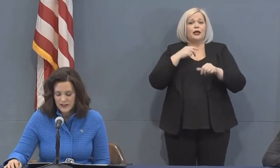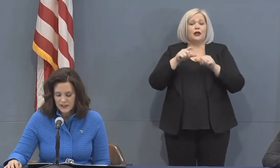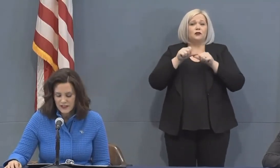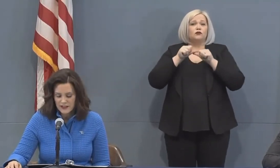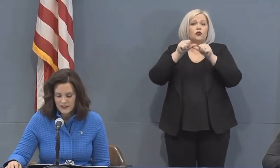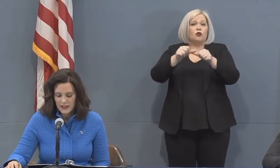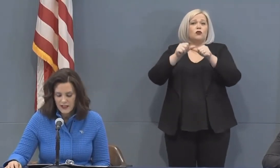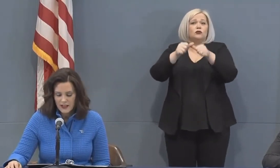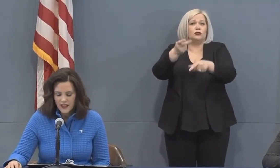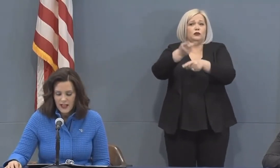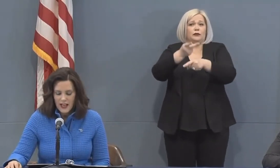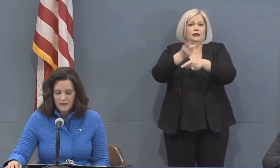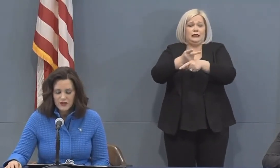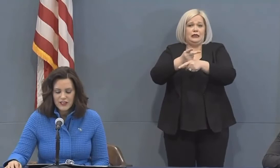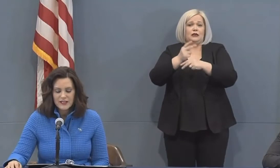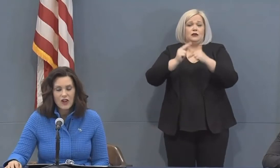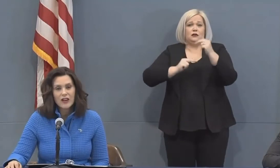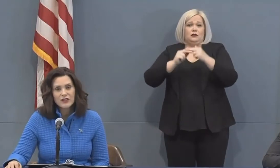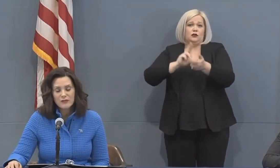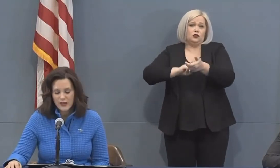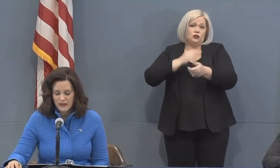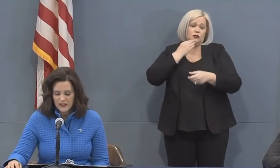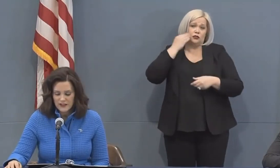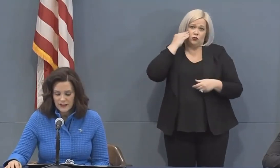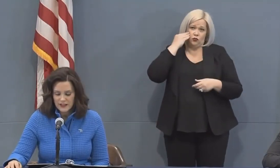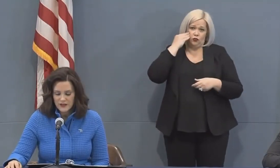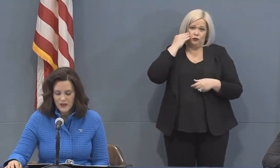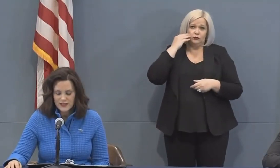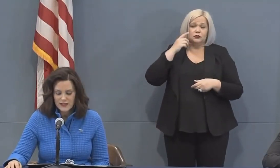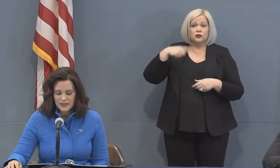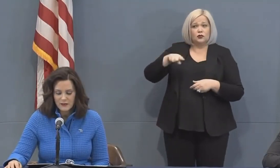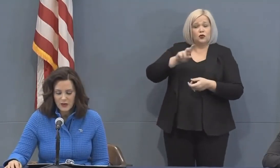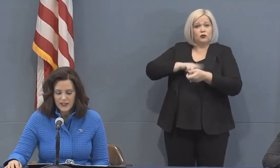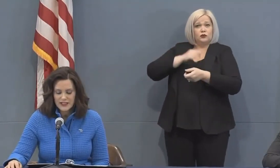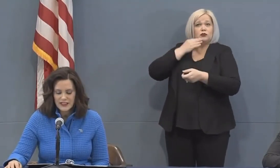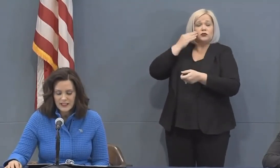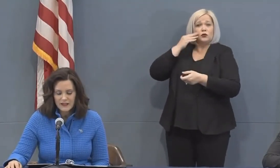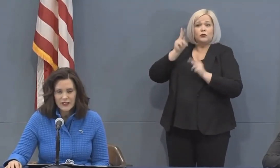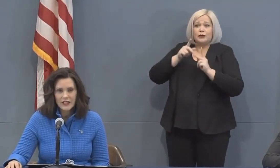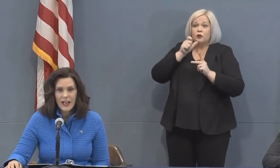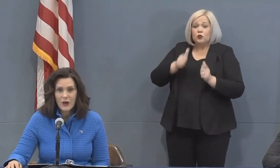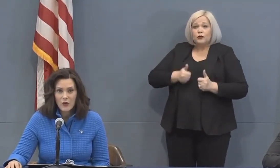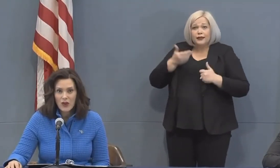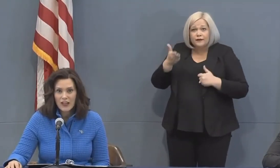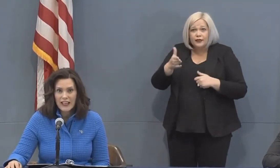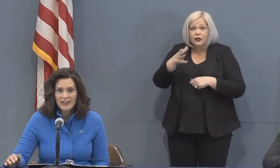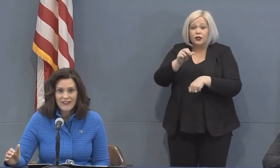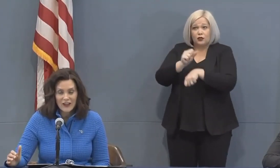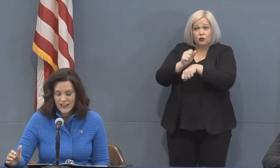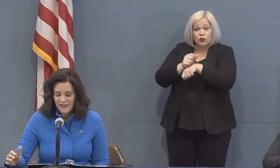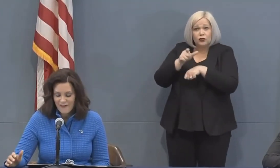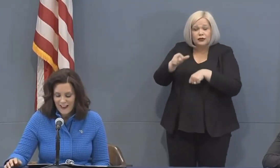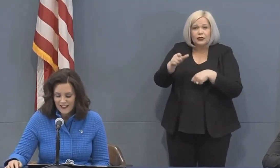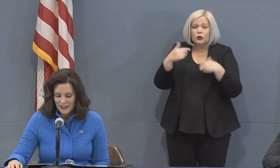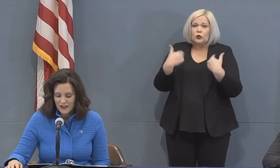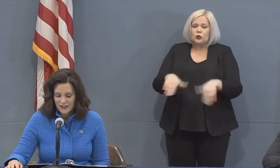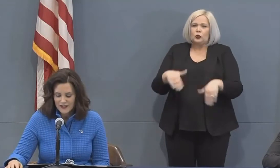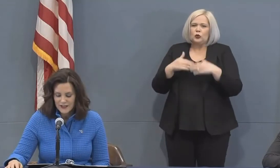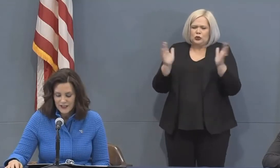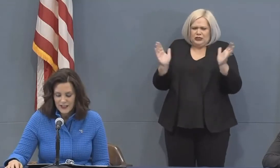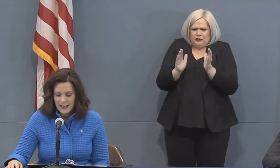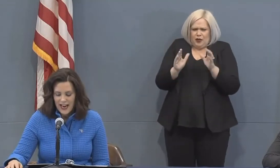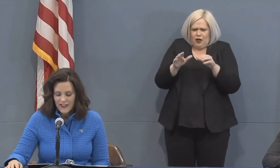-term care facilities. At Michigan's long-term care facilities, residents and employees live and work in very confined